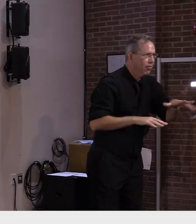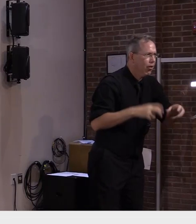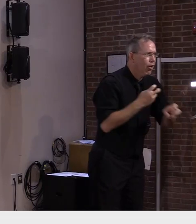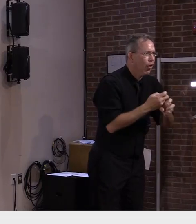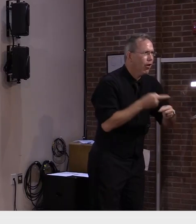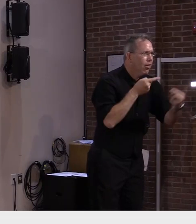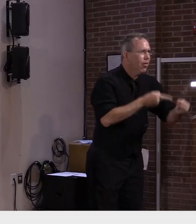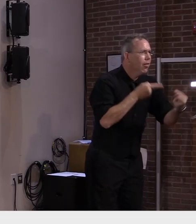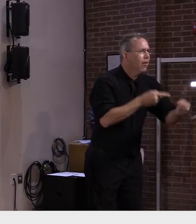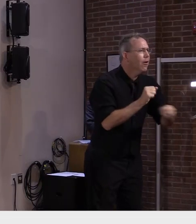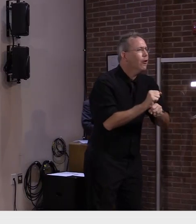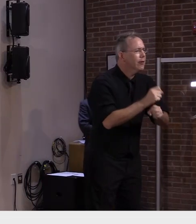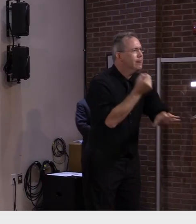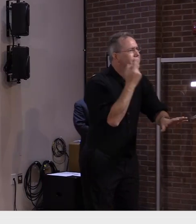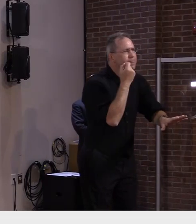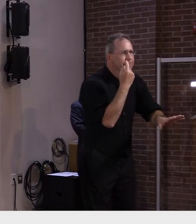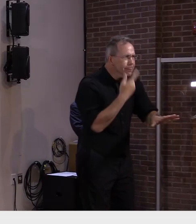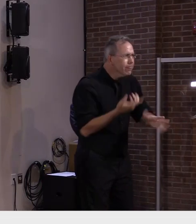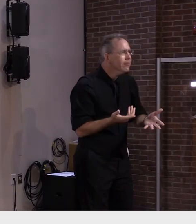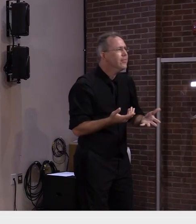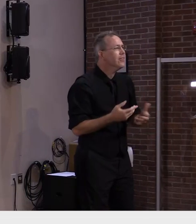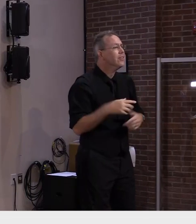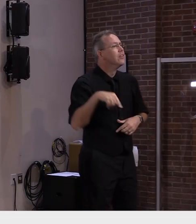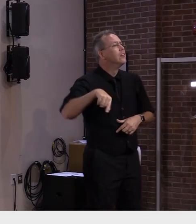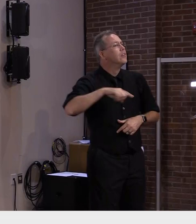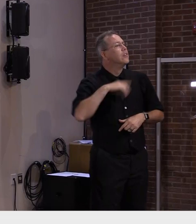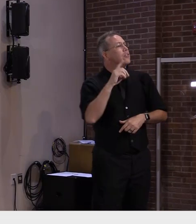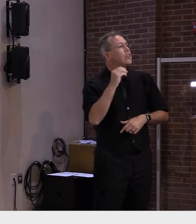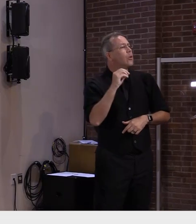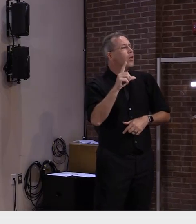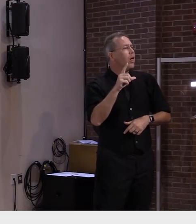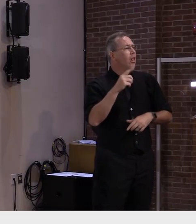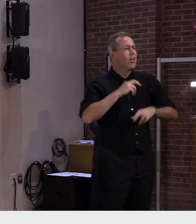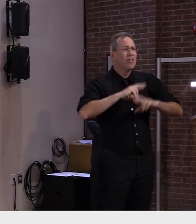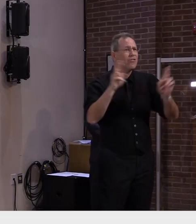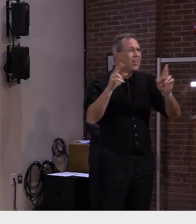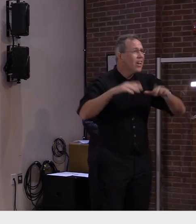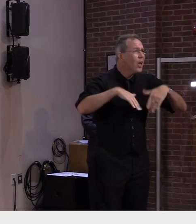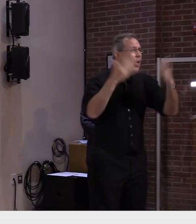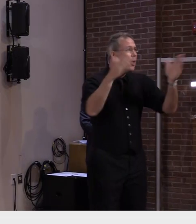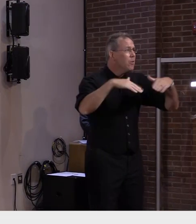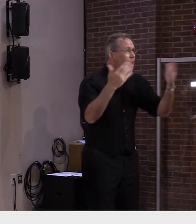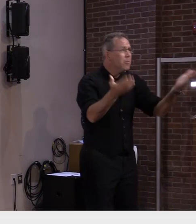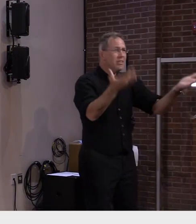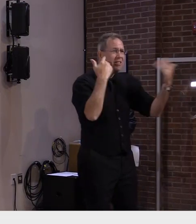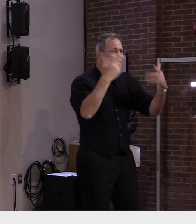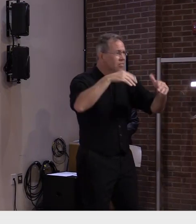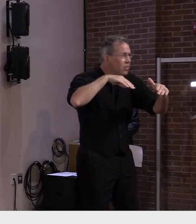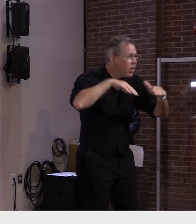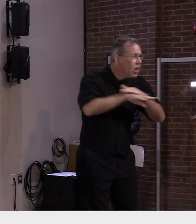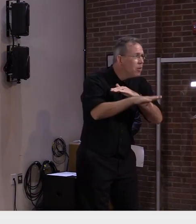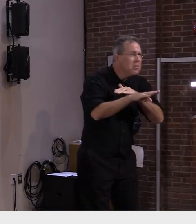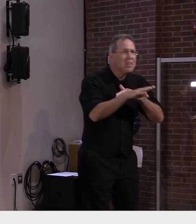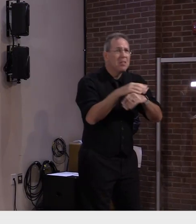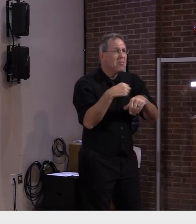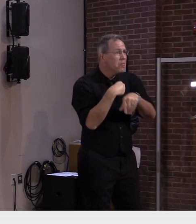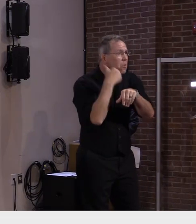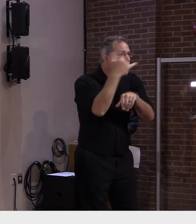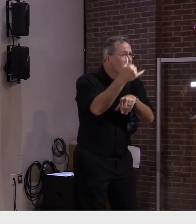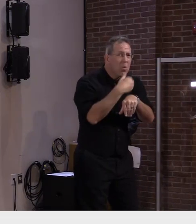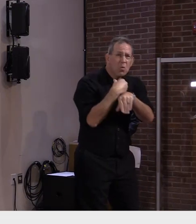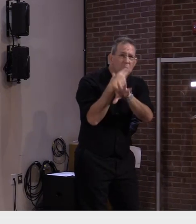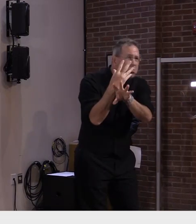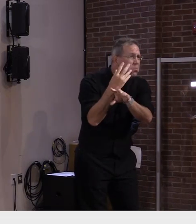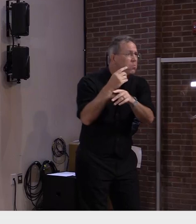for in-person and virtual services and we will be expanding the number of hours available over the next few weeks with